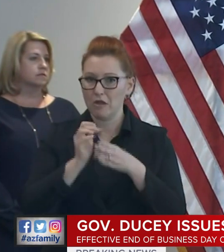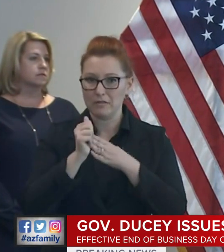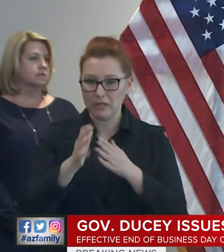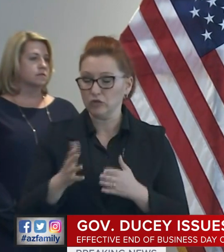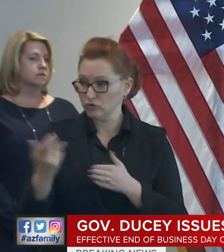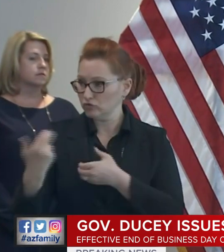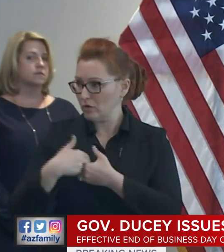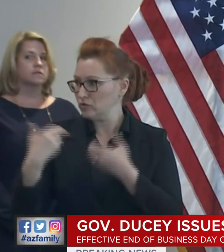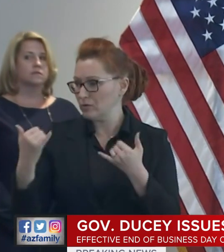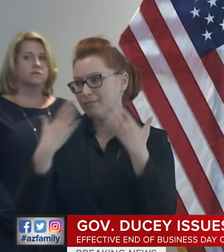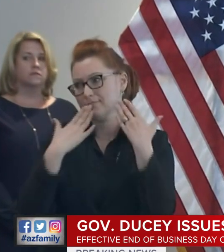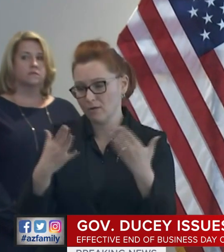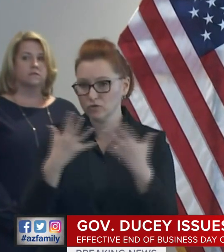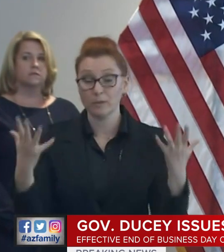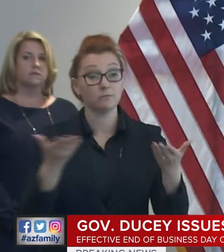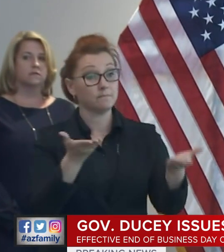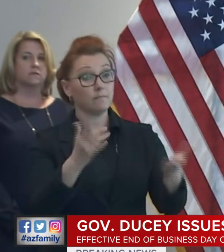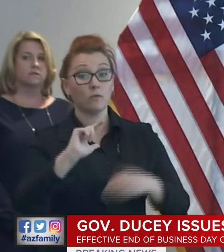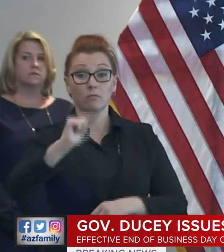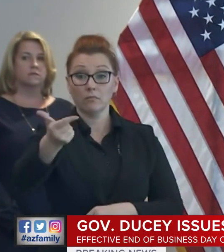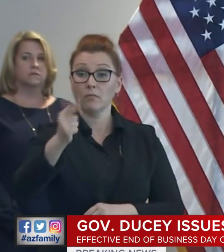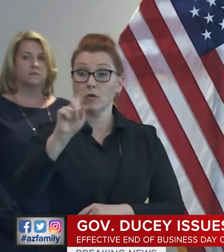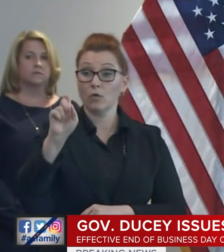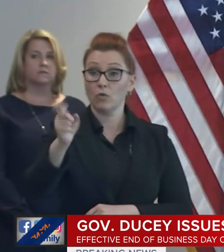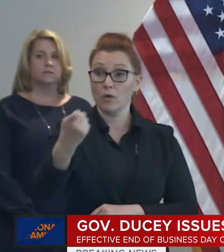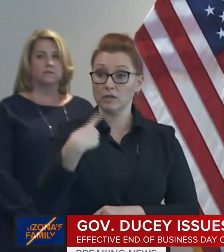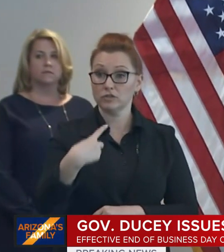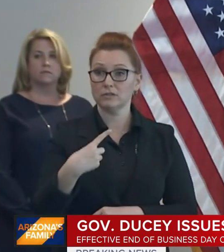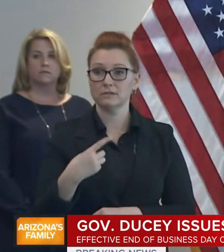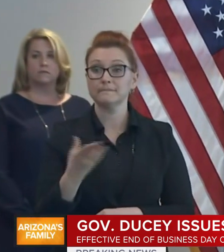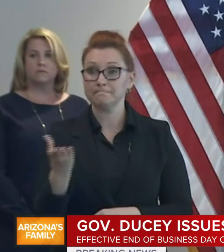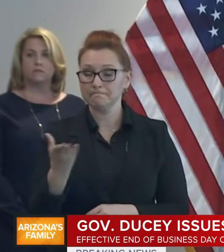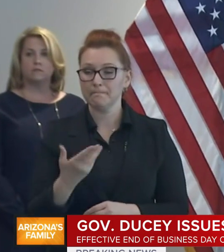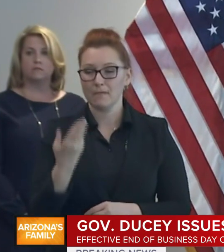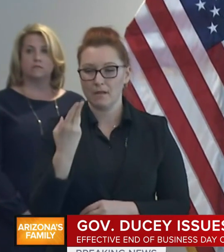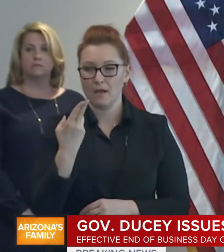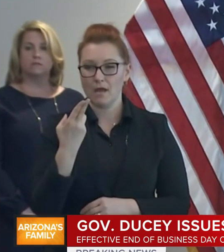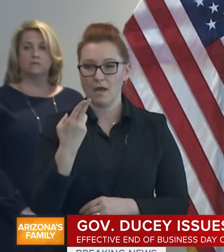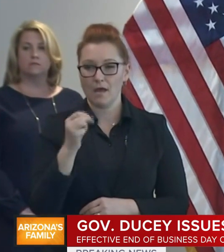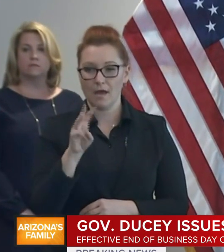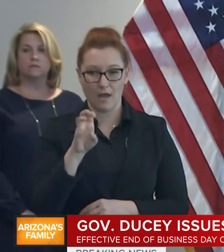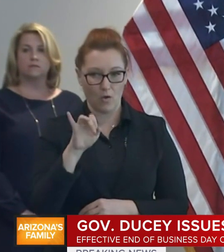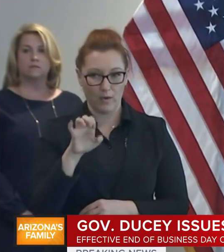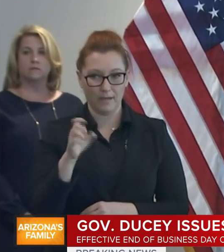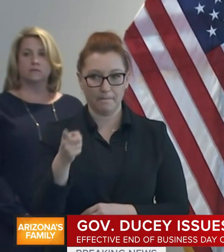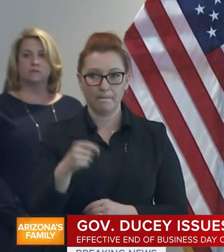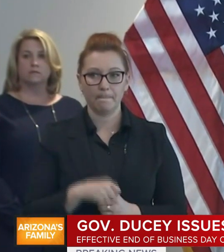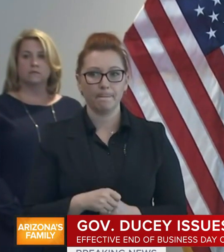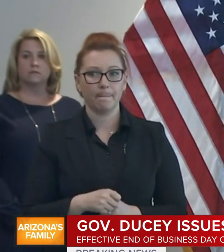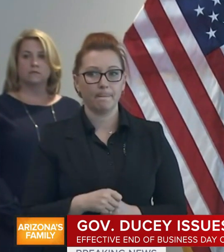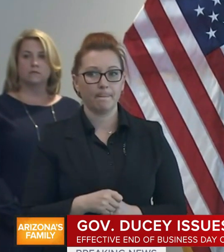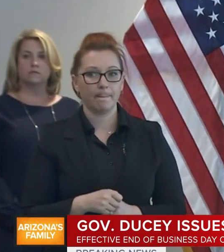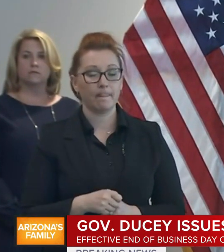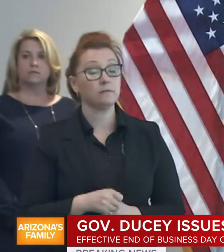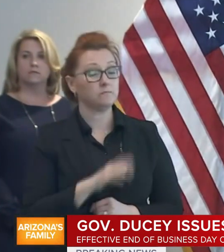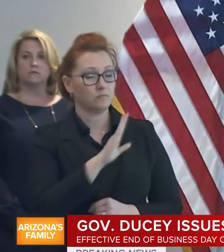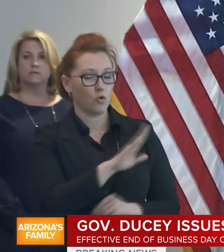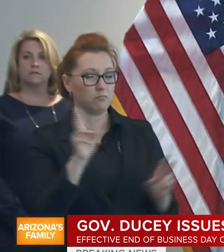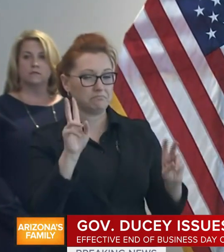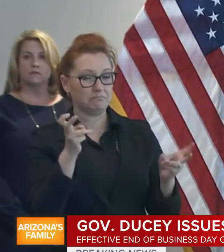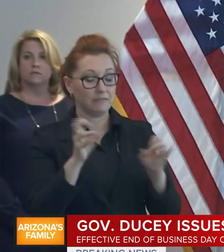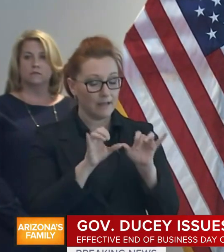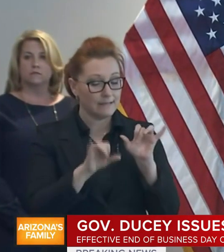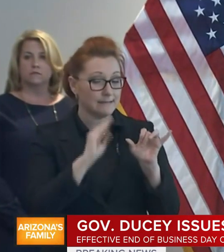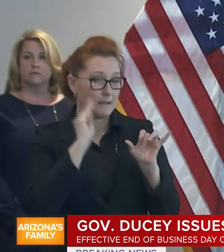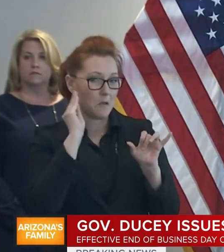questions. Let's start now. Let me start off with your directive sort of stay home, stay healthy,